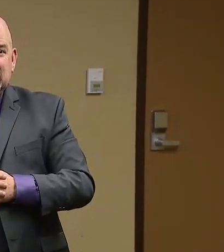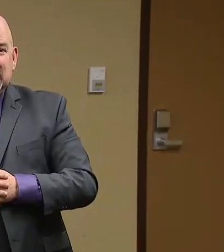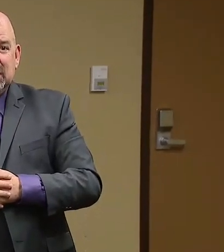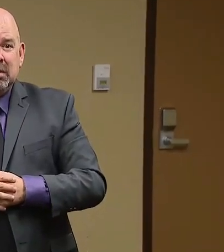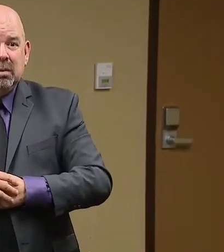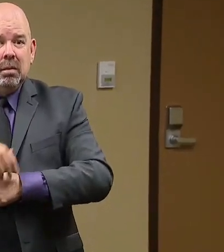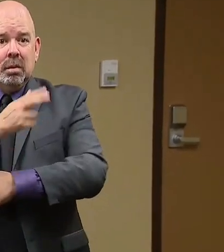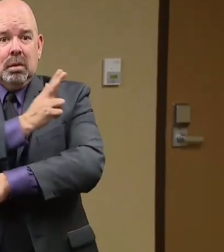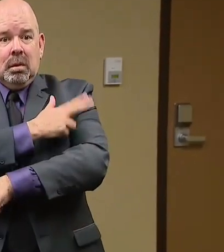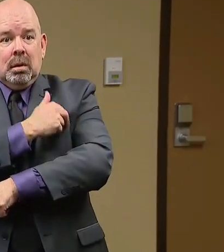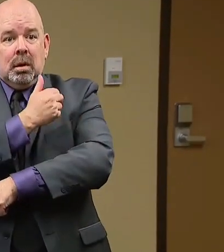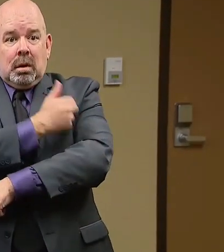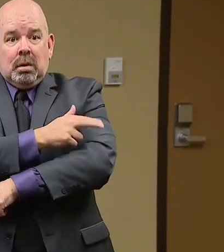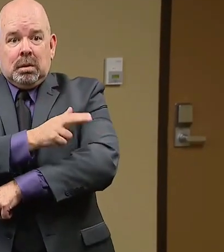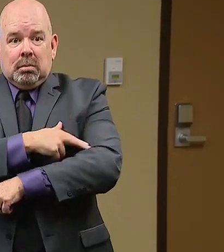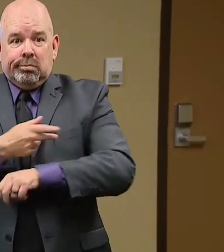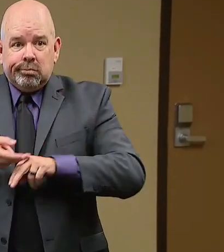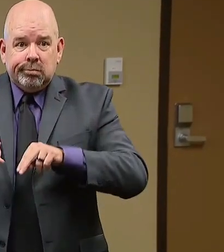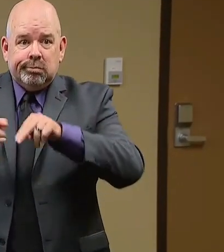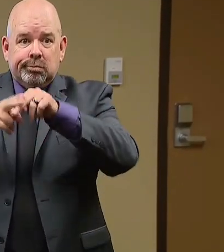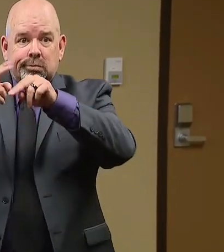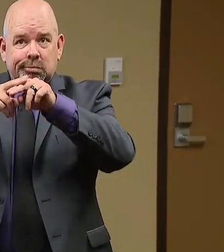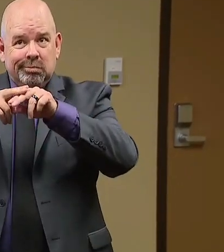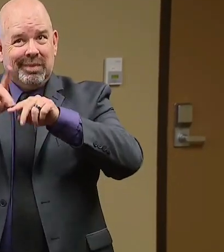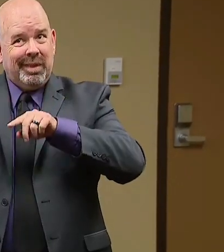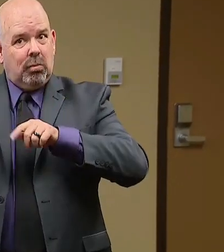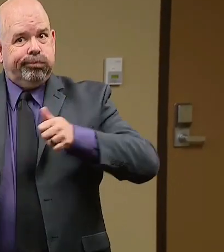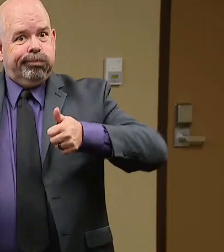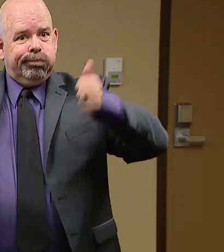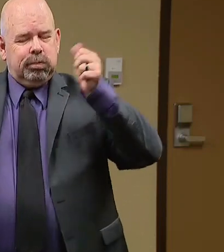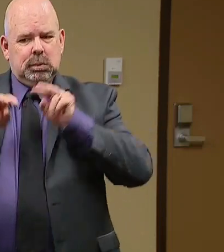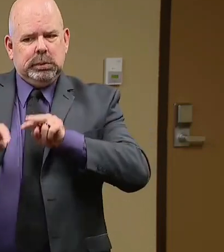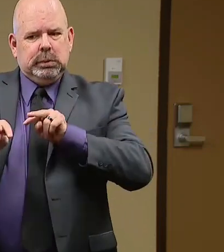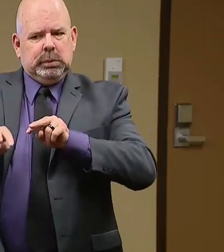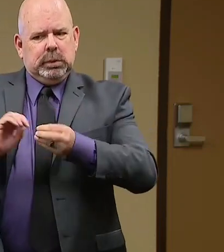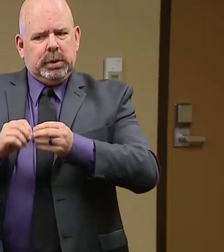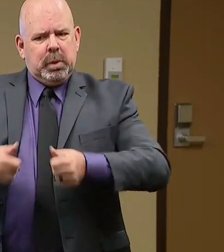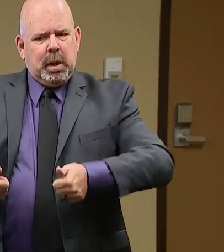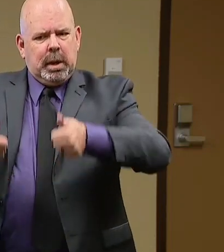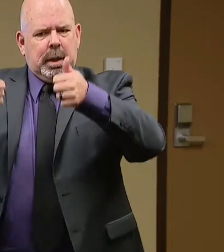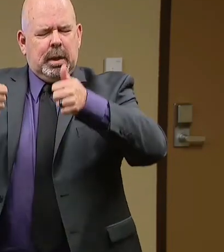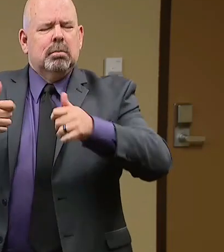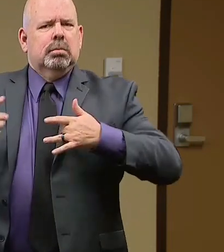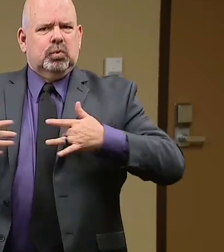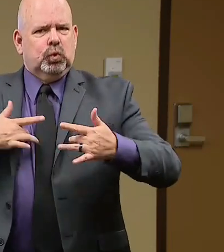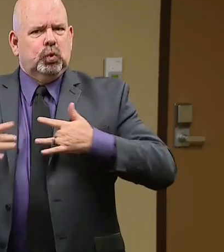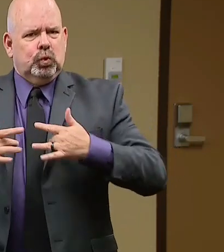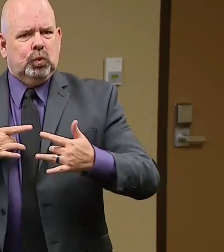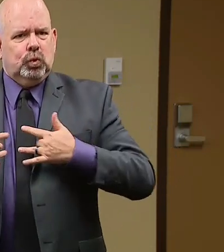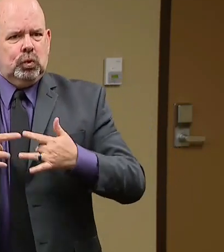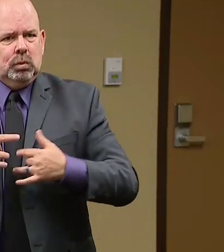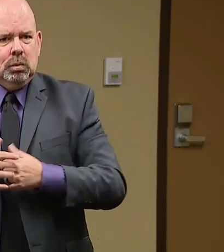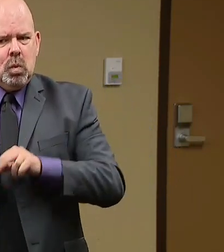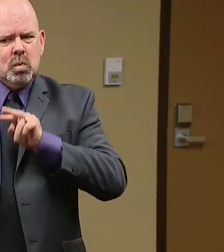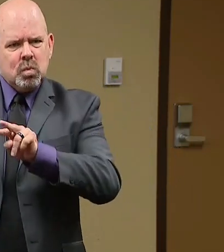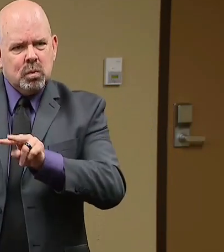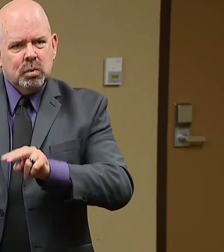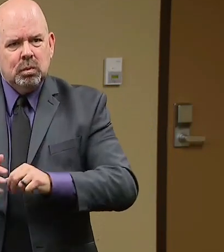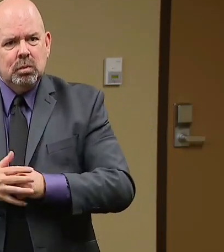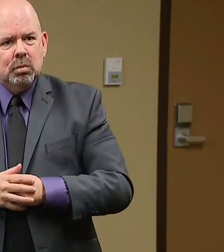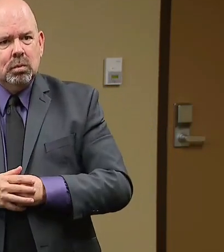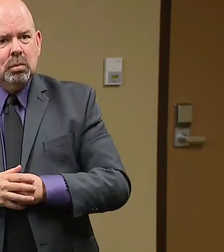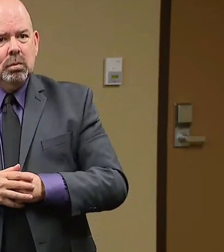starting to get to be, you know, alarming concerning levels that we're seeing with this. This is something that's on our website. You can see